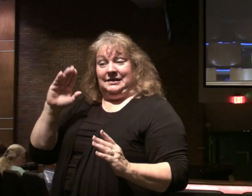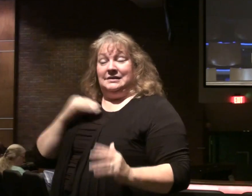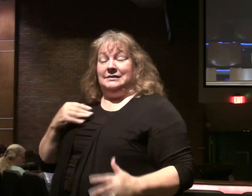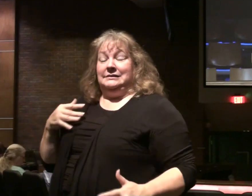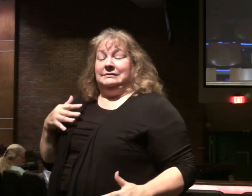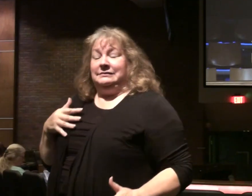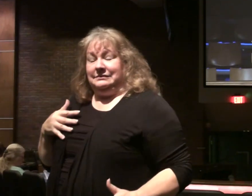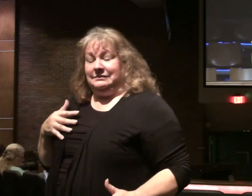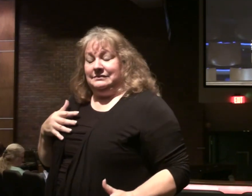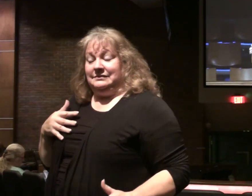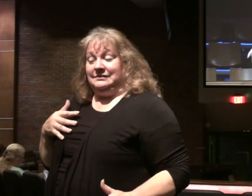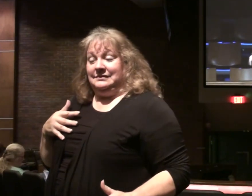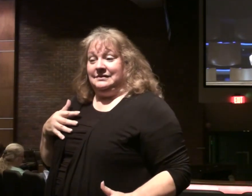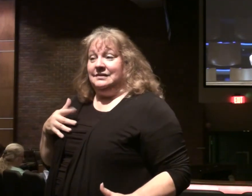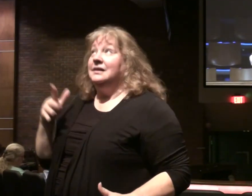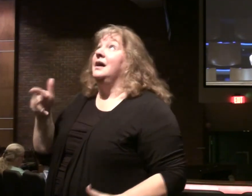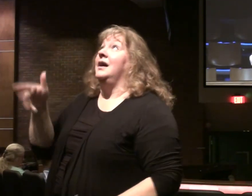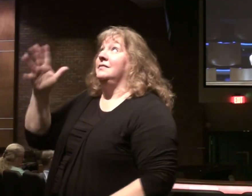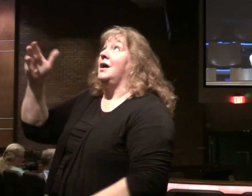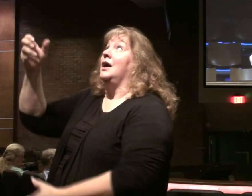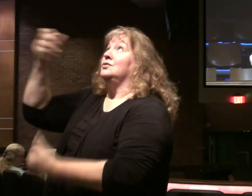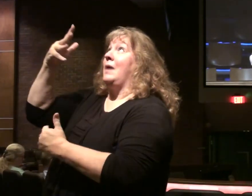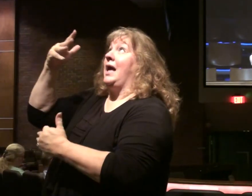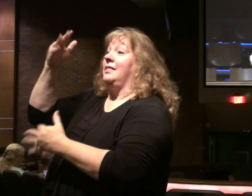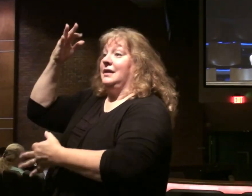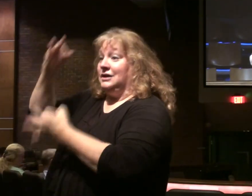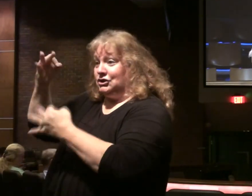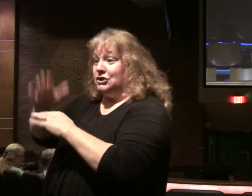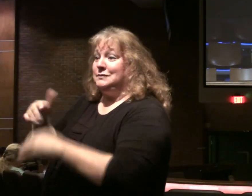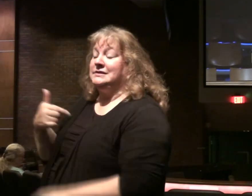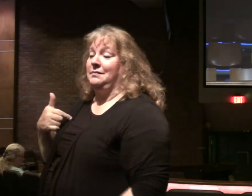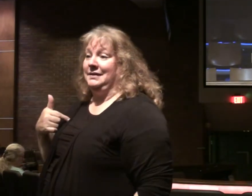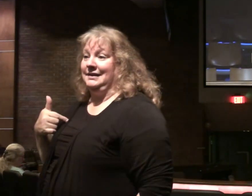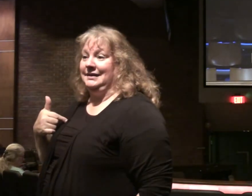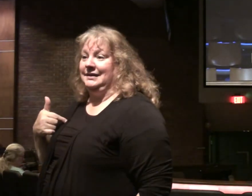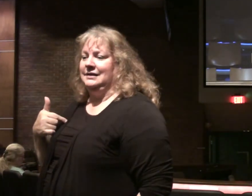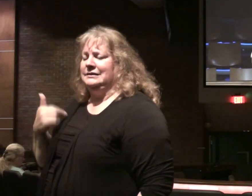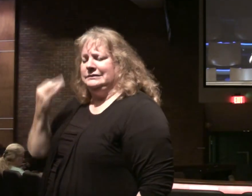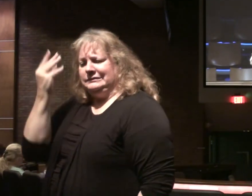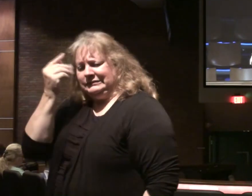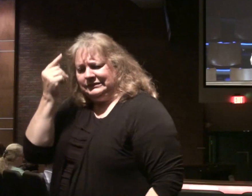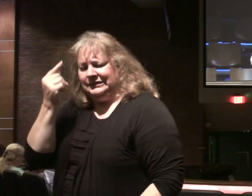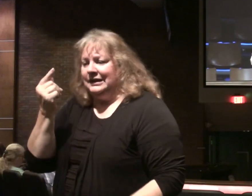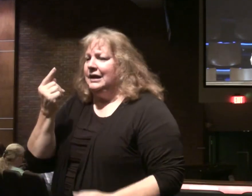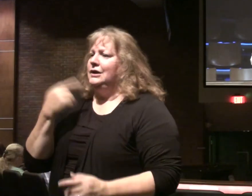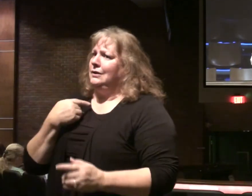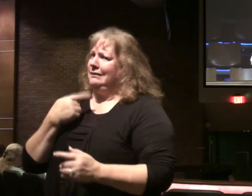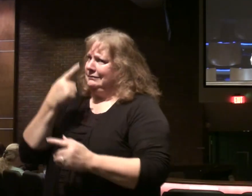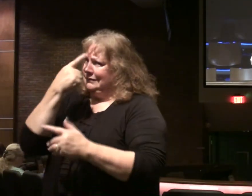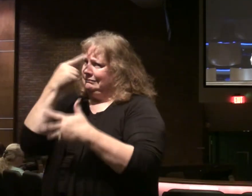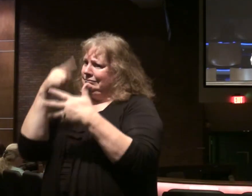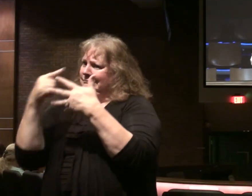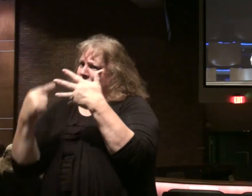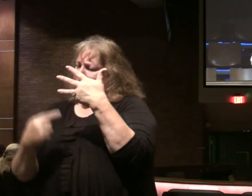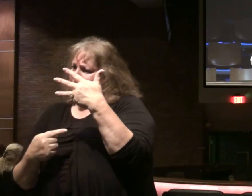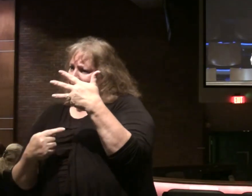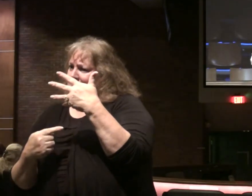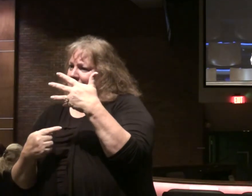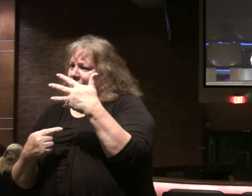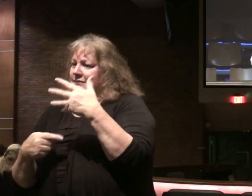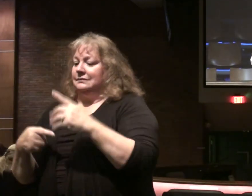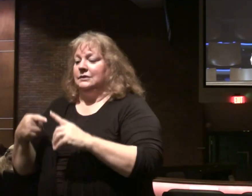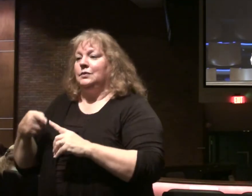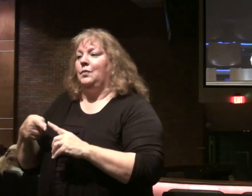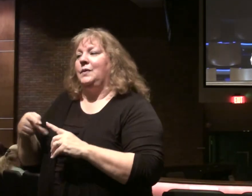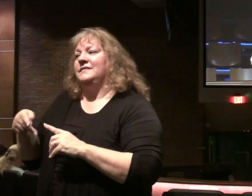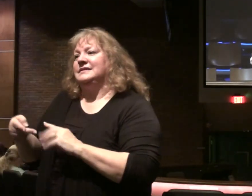expectation of God's judgment. So count the cost, you can't avoid not to. And that's the point of the second